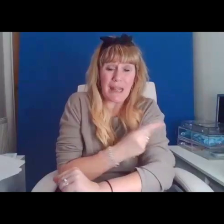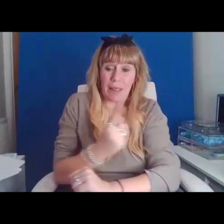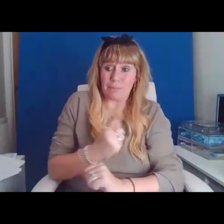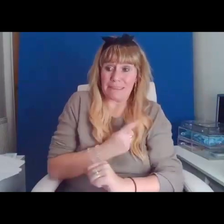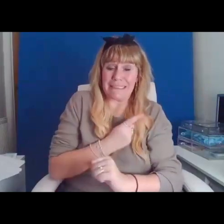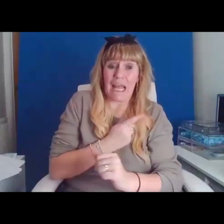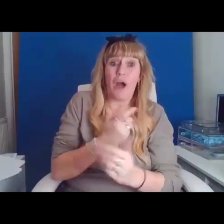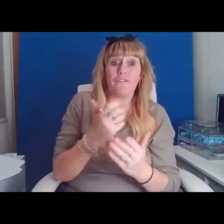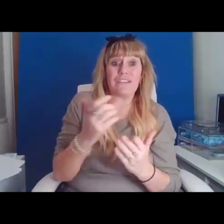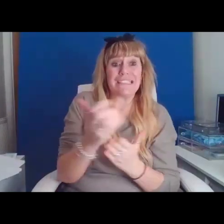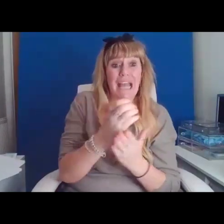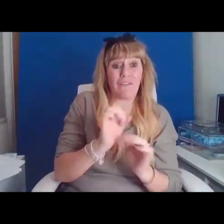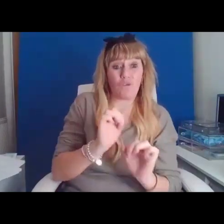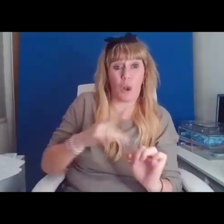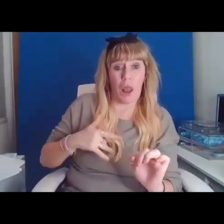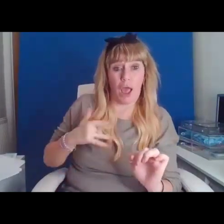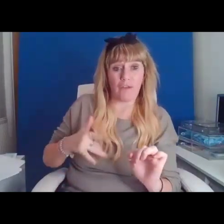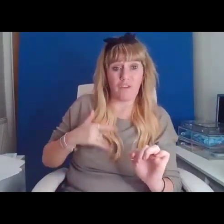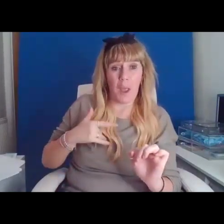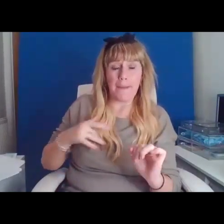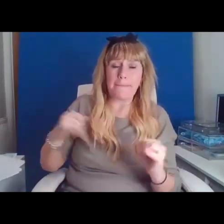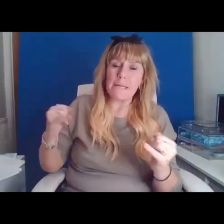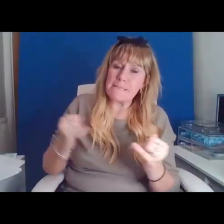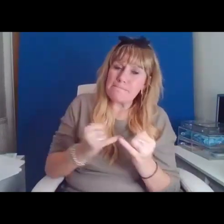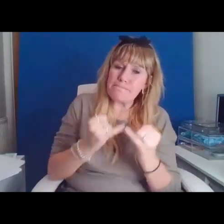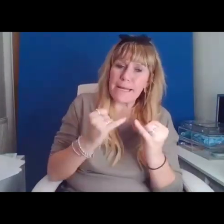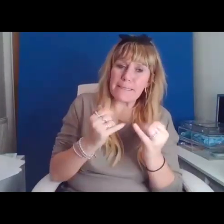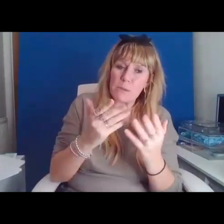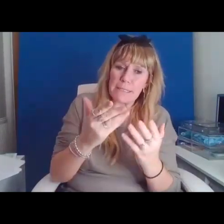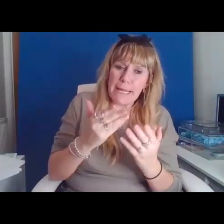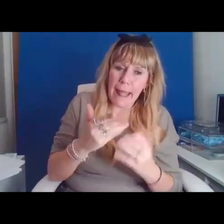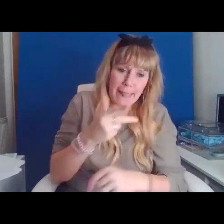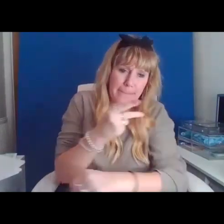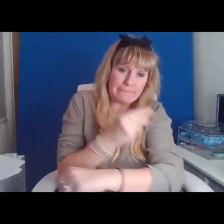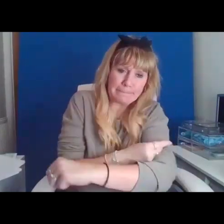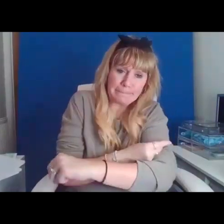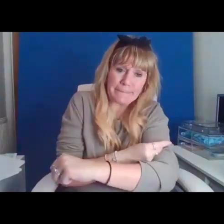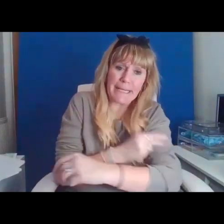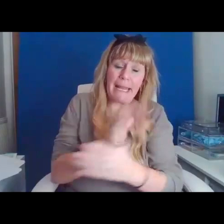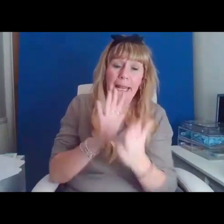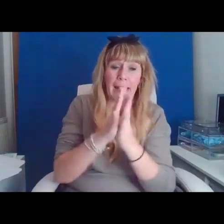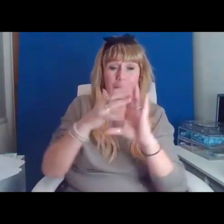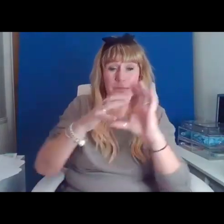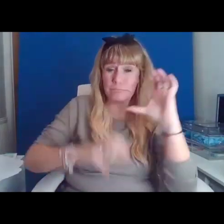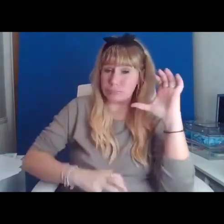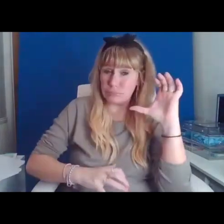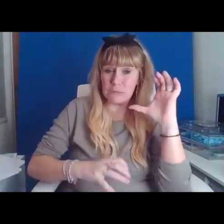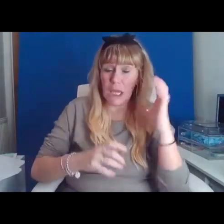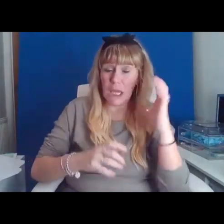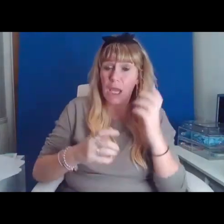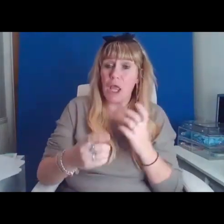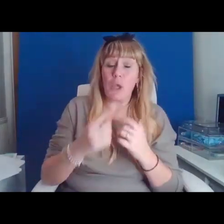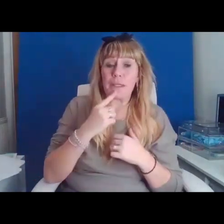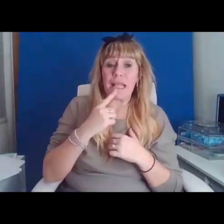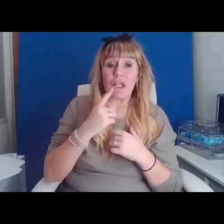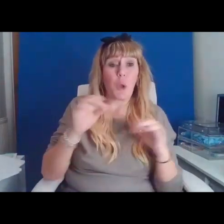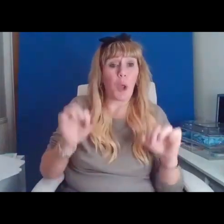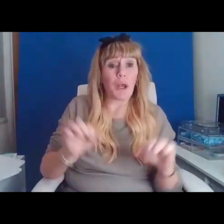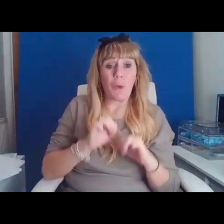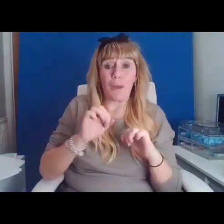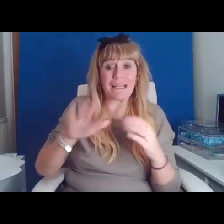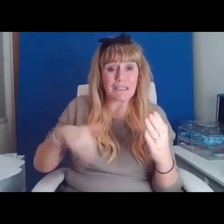nearly broke you. You said you'd only waited so long so you could feed your beautiful babies.